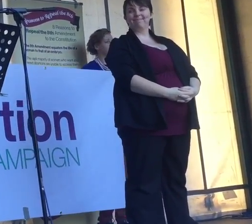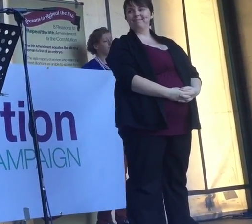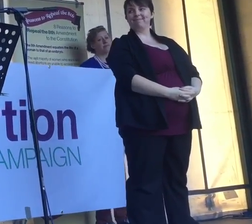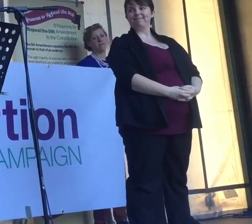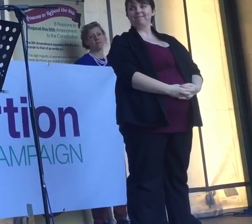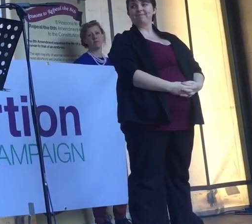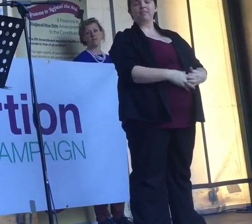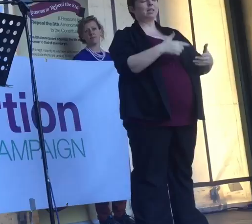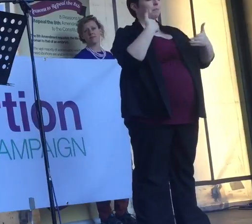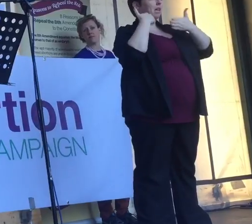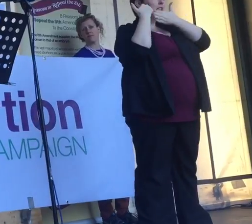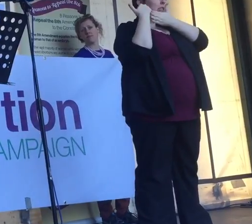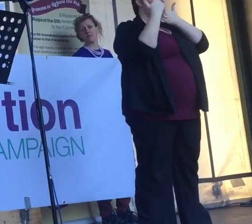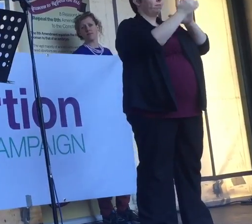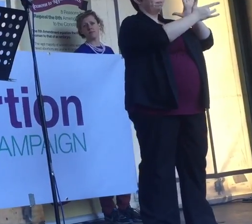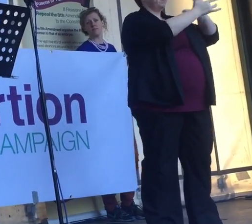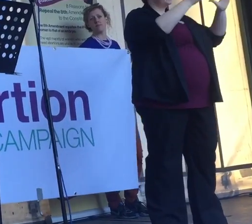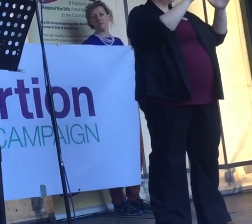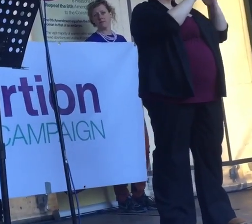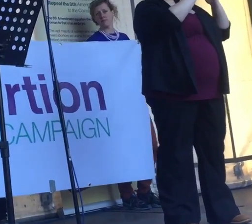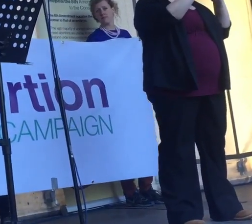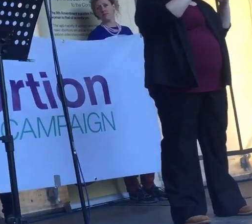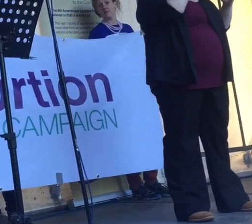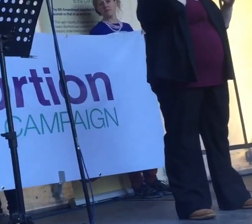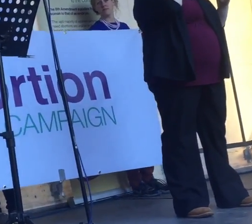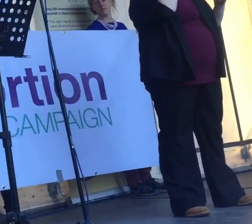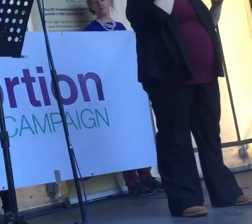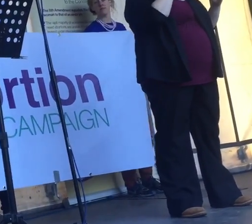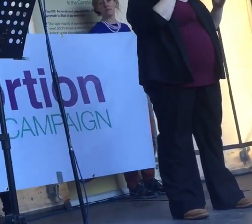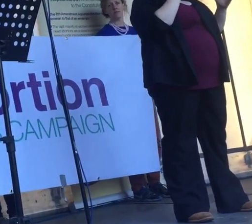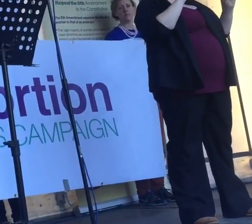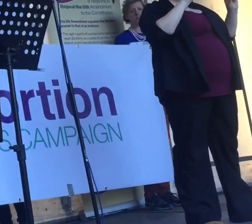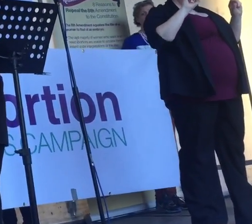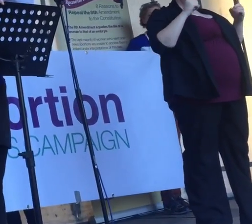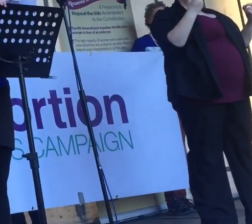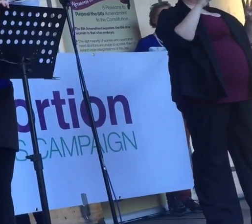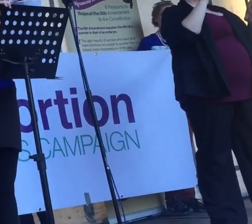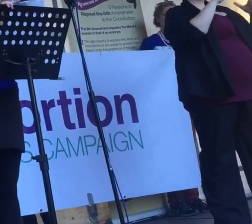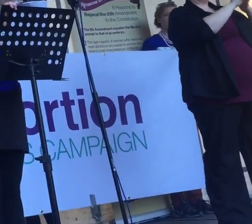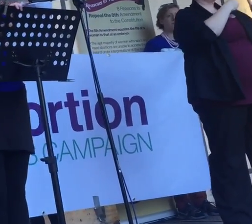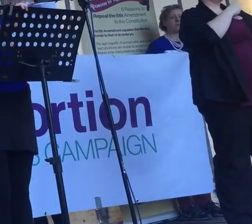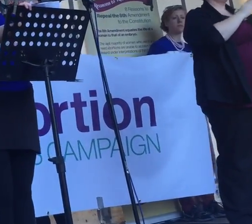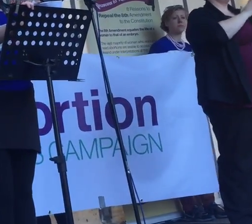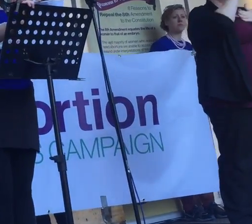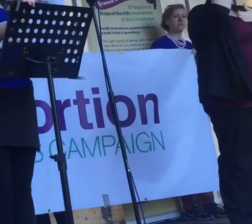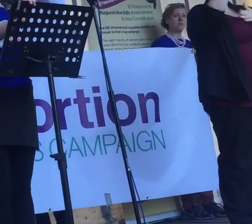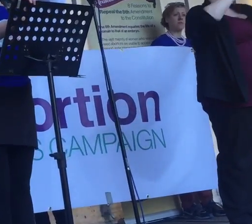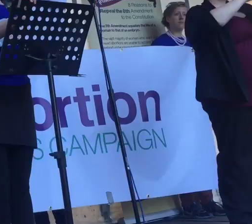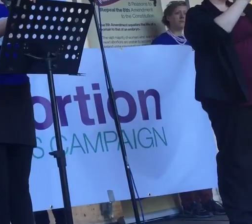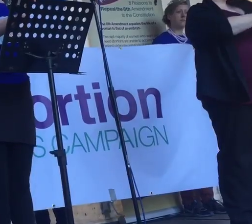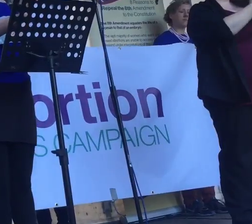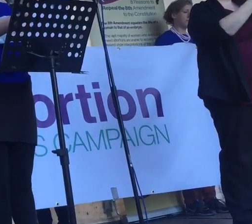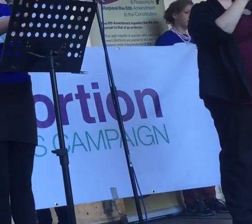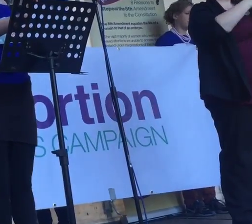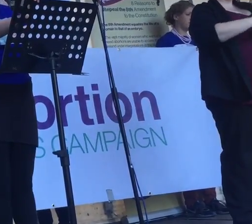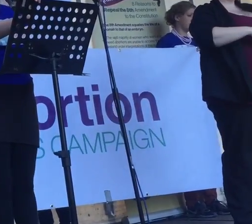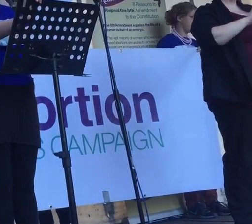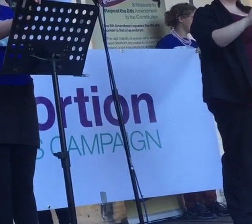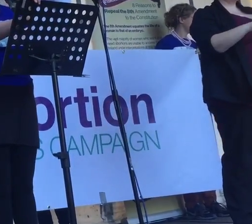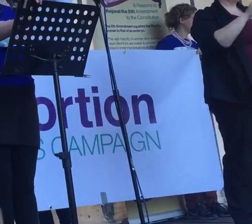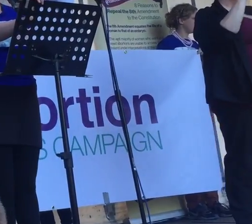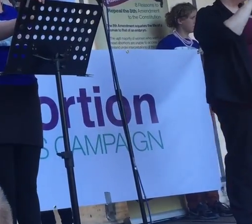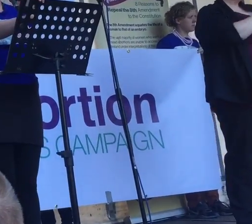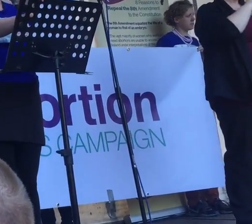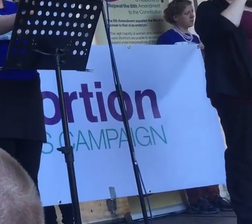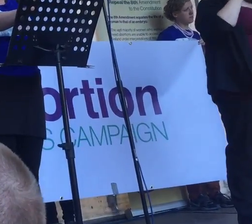We support repeal the AIDS because no one should have to break the law to get an abortion but we will seek every